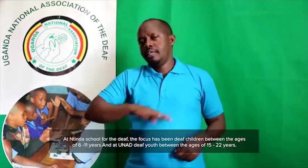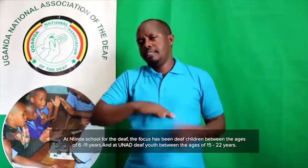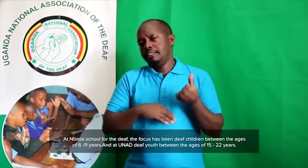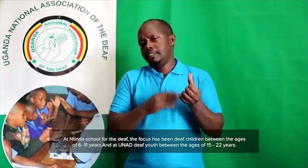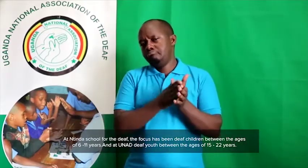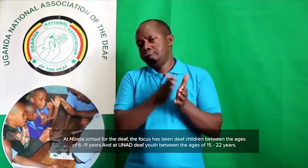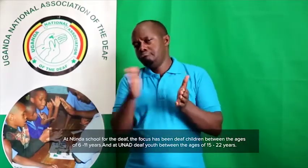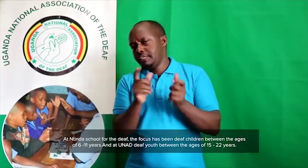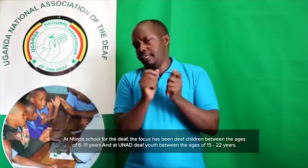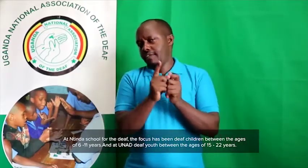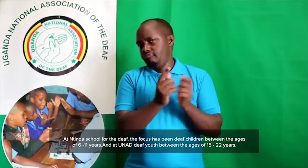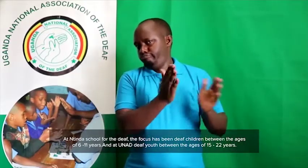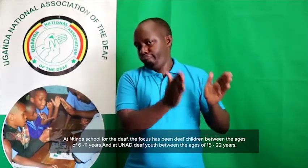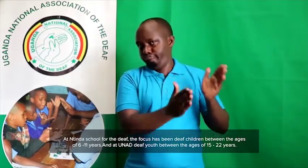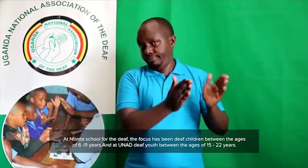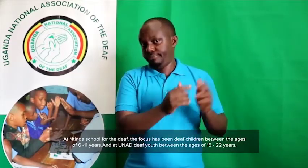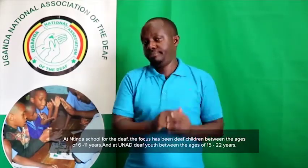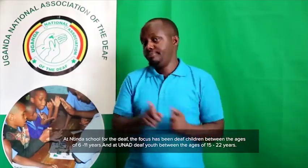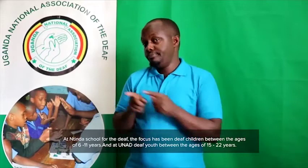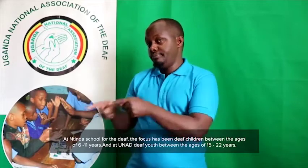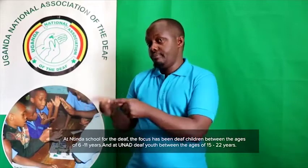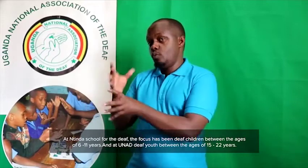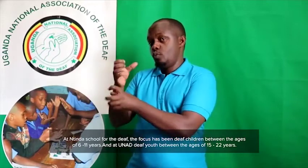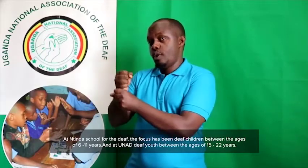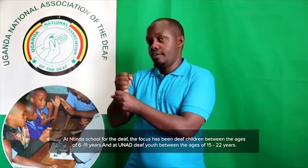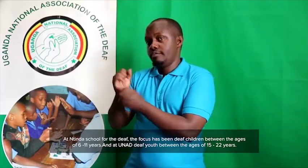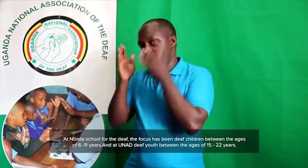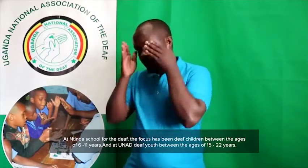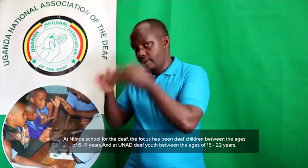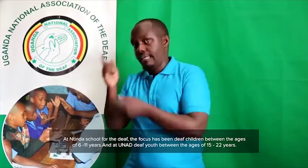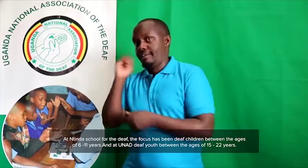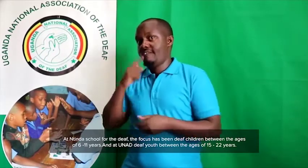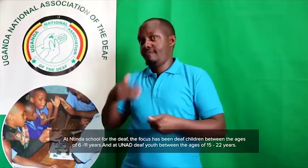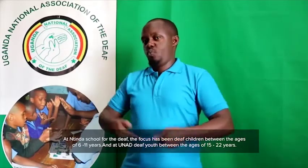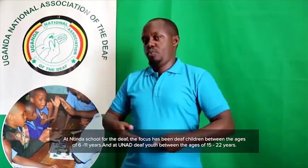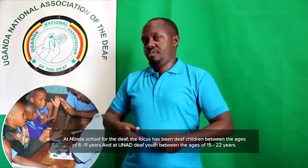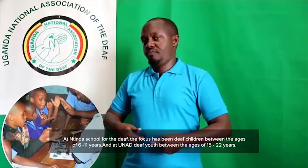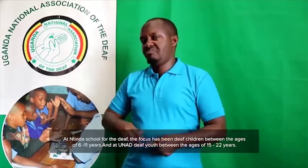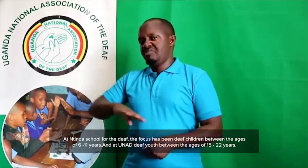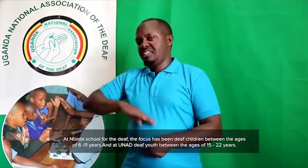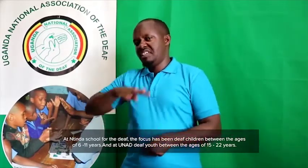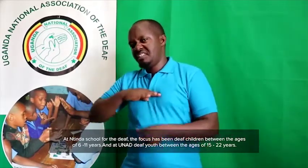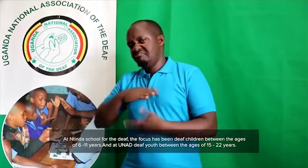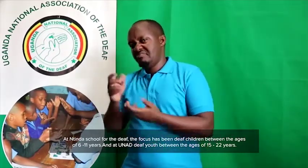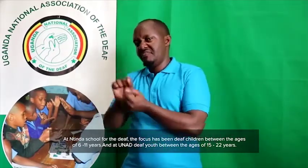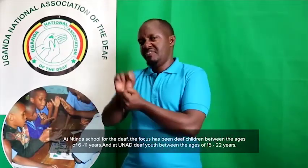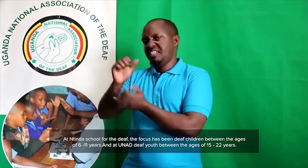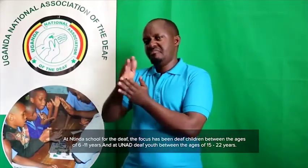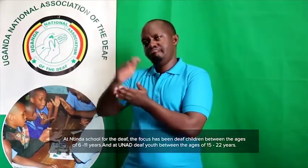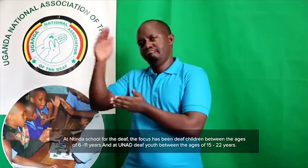children between the ages of 6 to 11 years, and at UNAD, deaf youth between the ages of 15 to